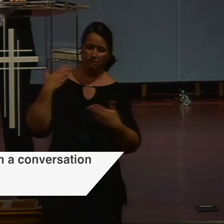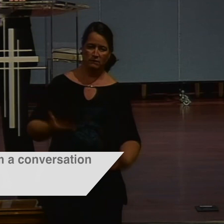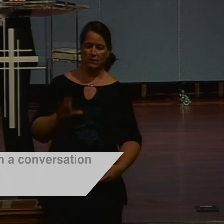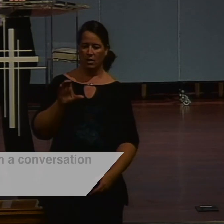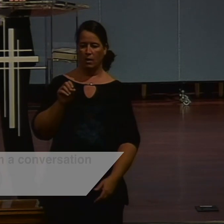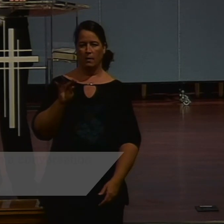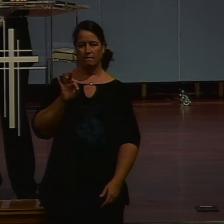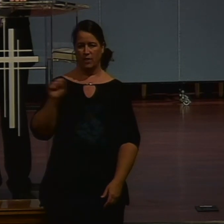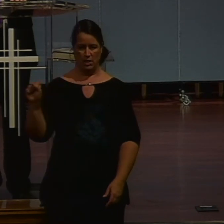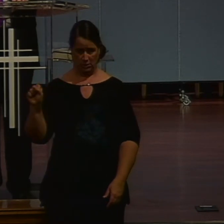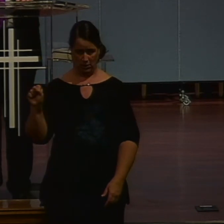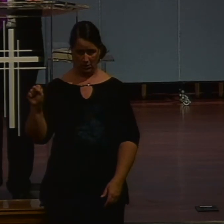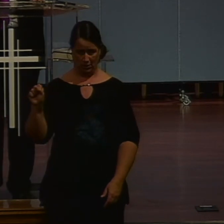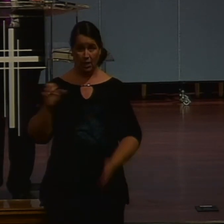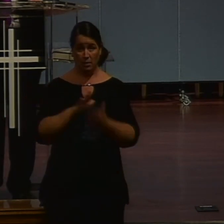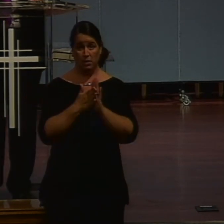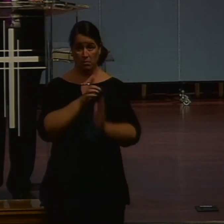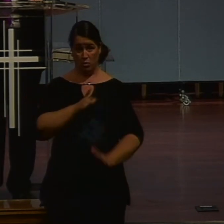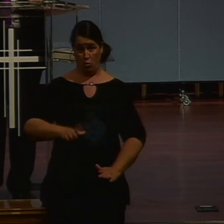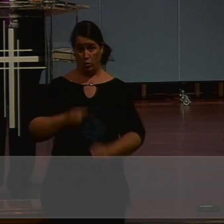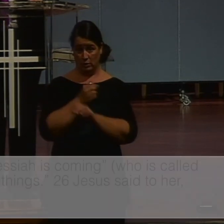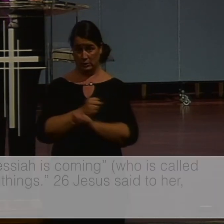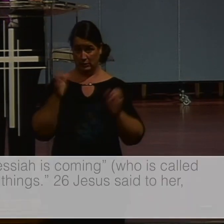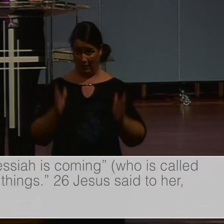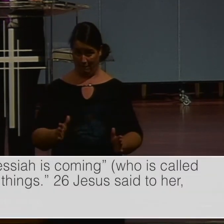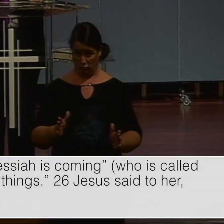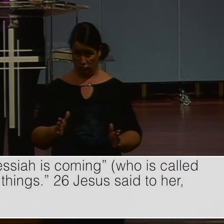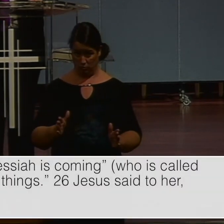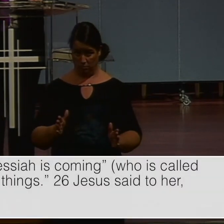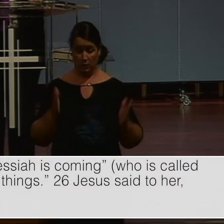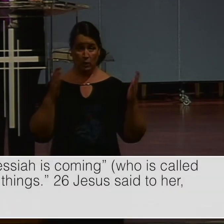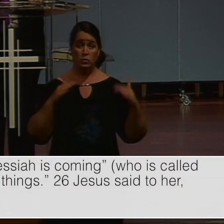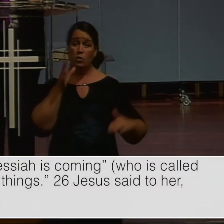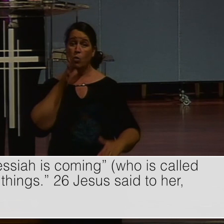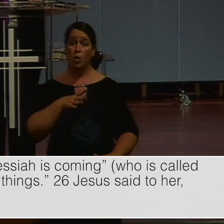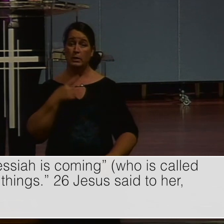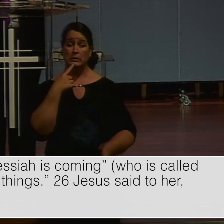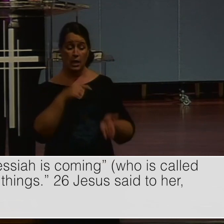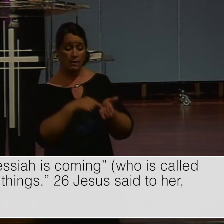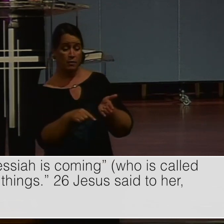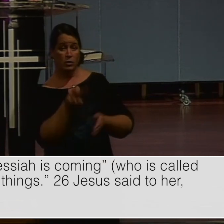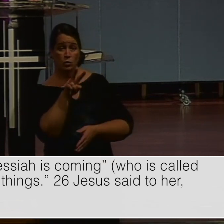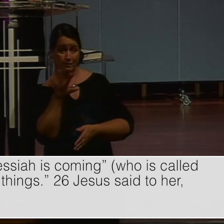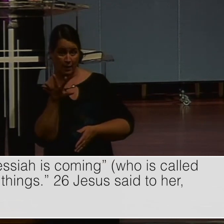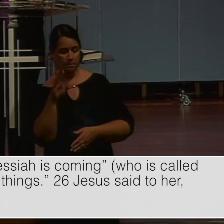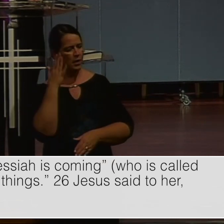And Savior. So the woman said this. At verse. 25. I know. Messiah is coming.